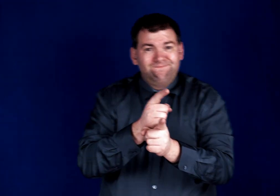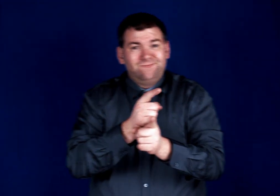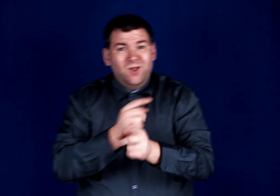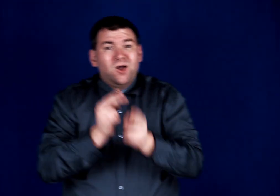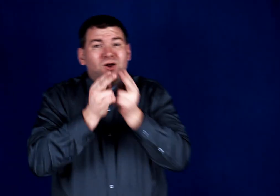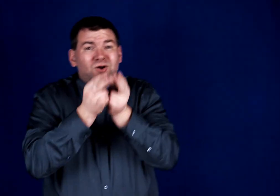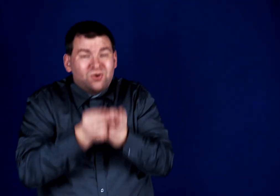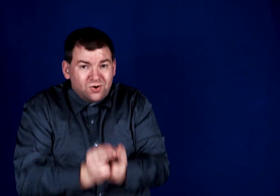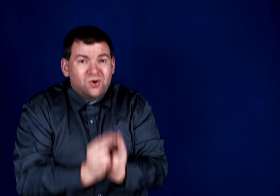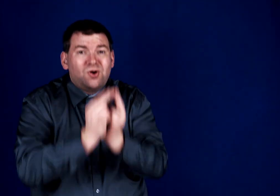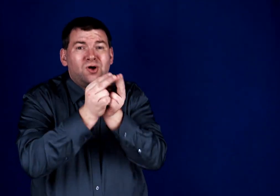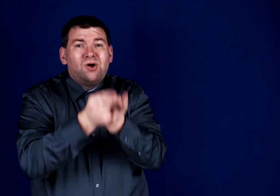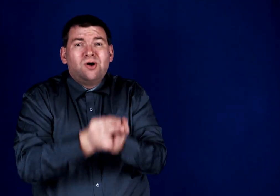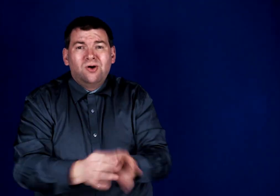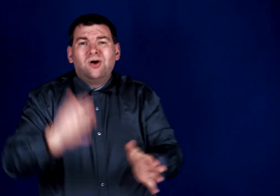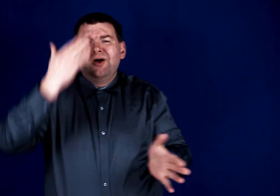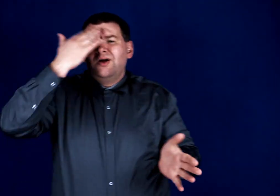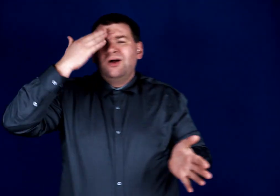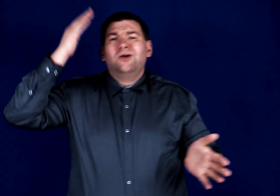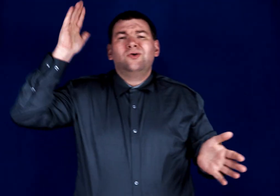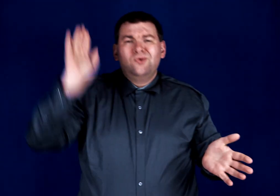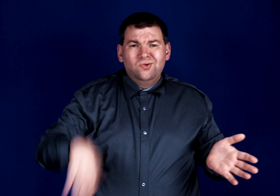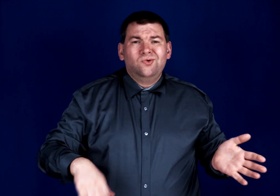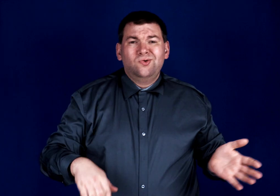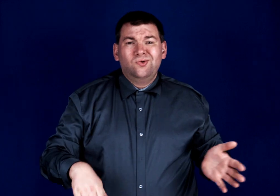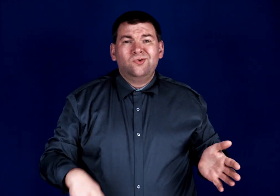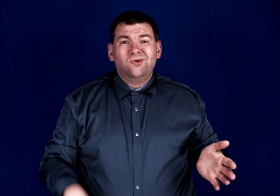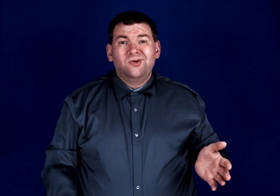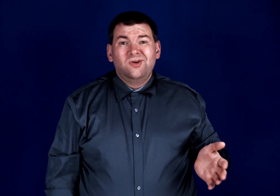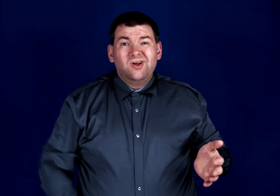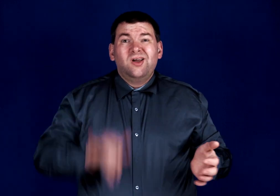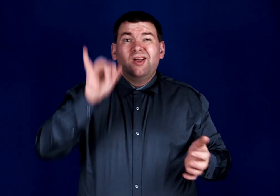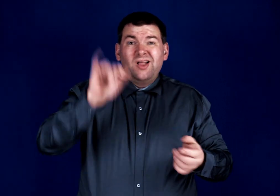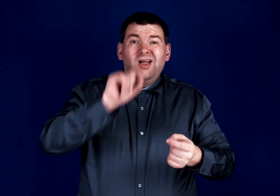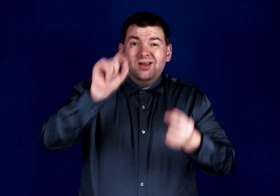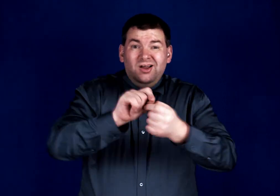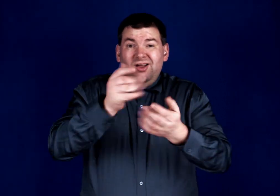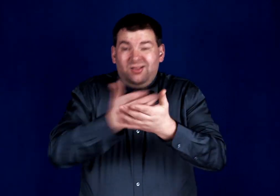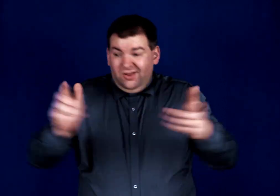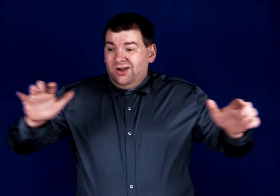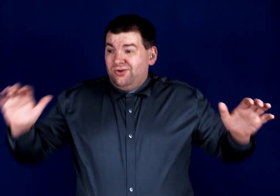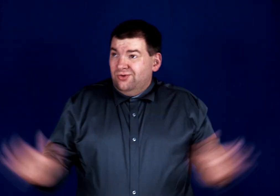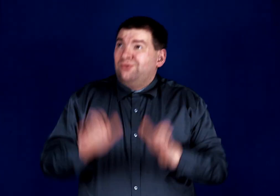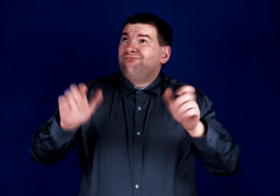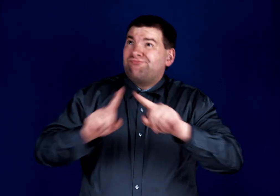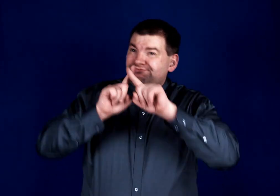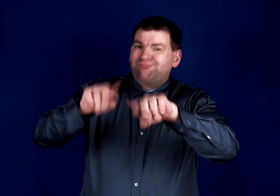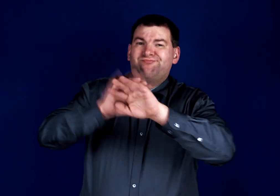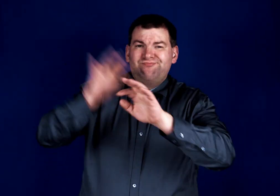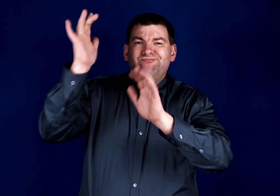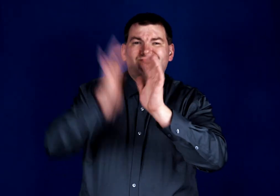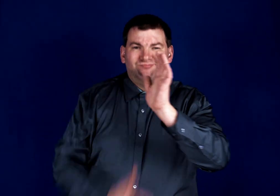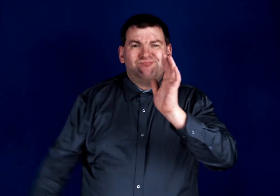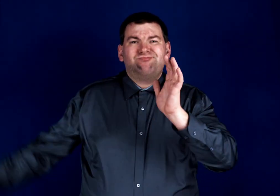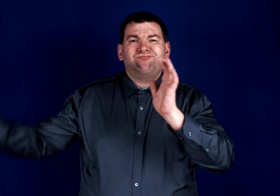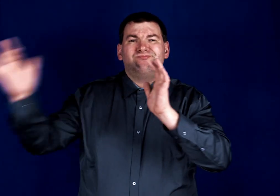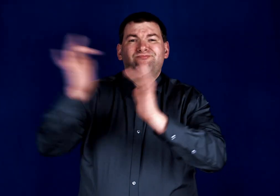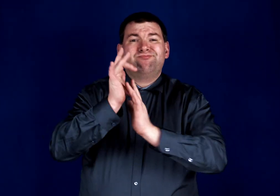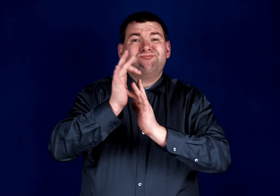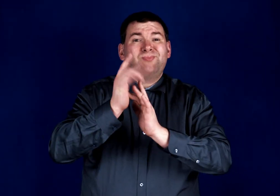When you know a Noah knew. And that's certainly the thing to do, When